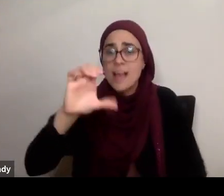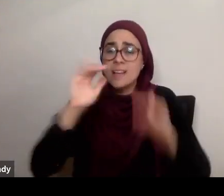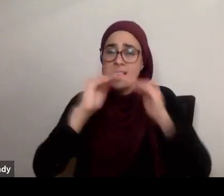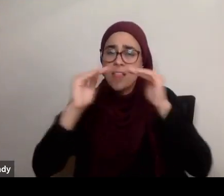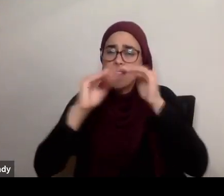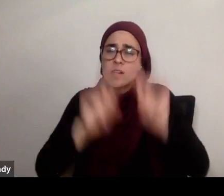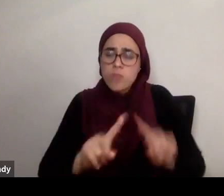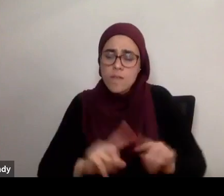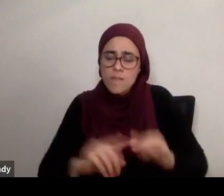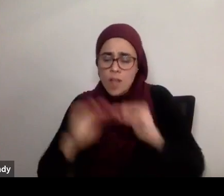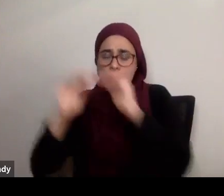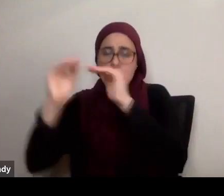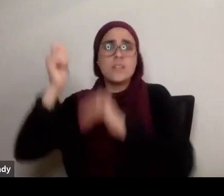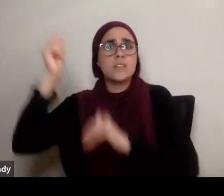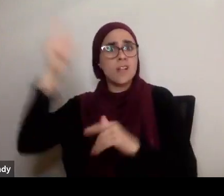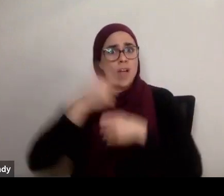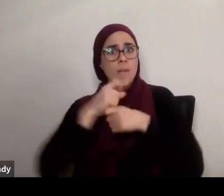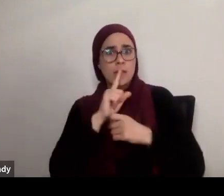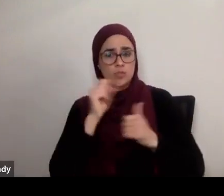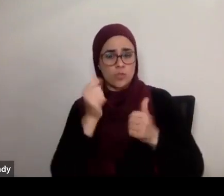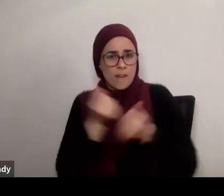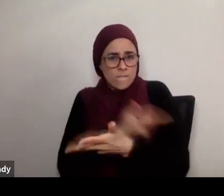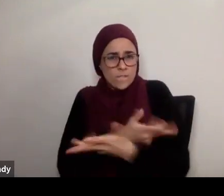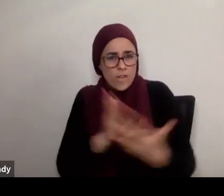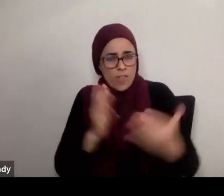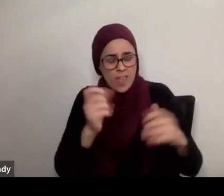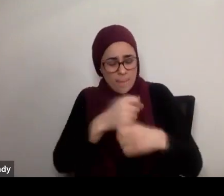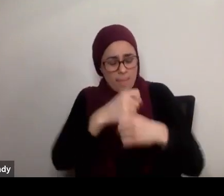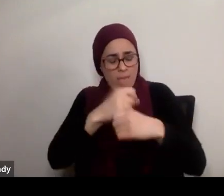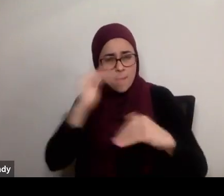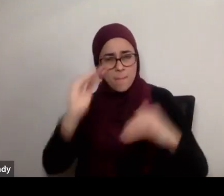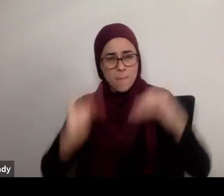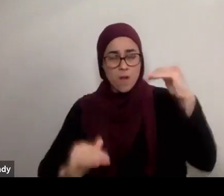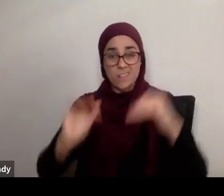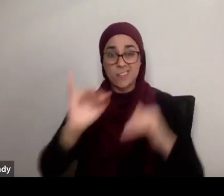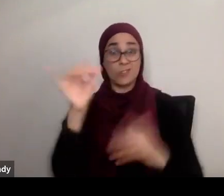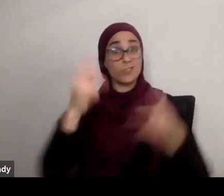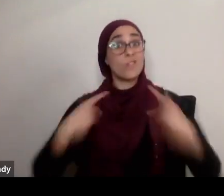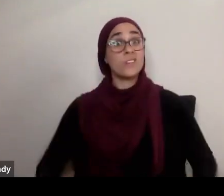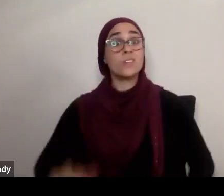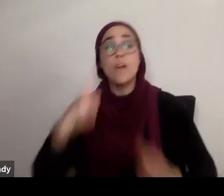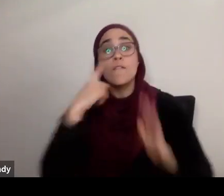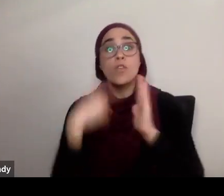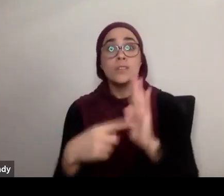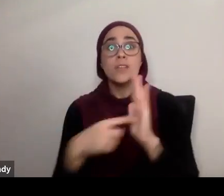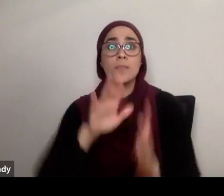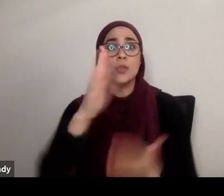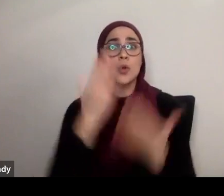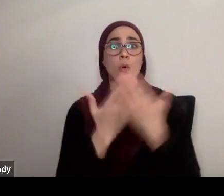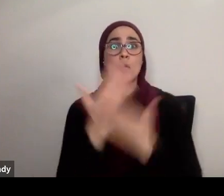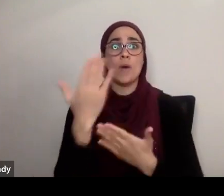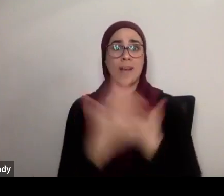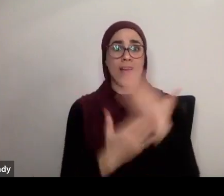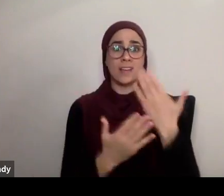that are taking place, you know, even in a physical way. Think about all the things, subhanAllah. And your right hand is not growing faster than your left hand.